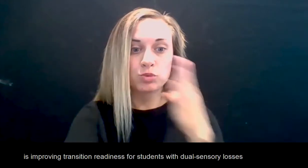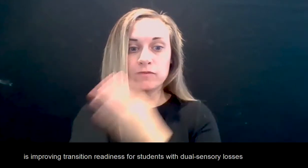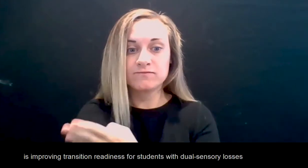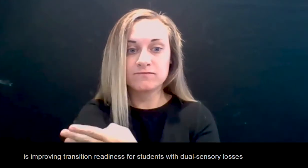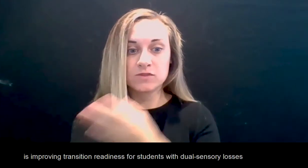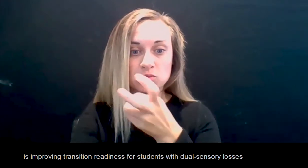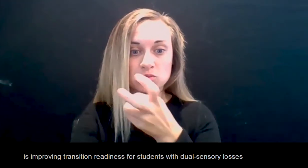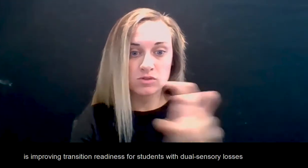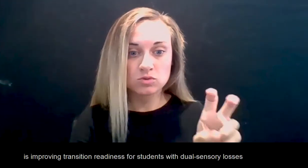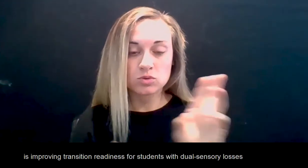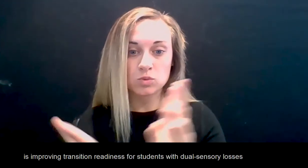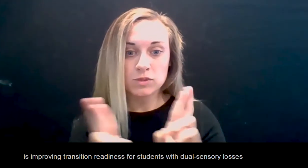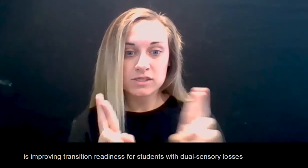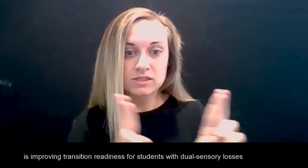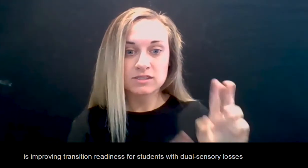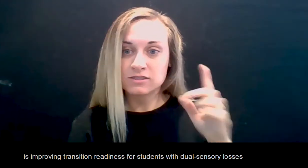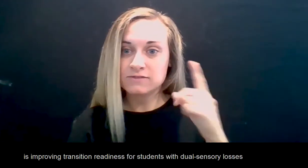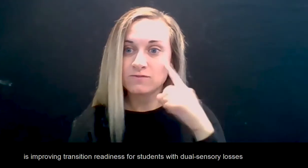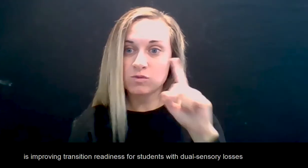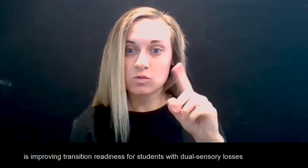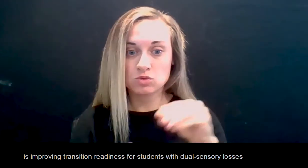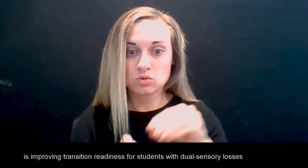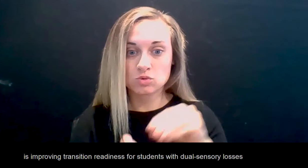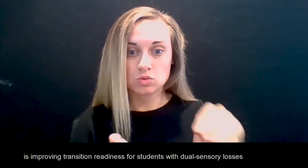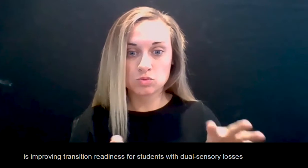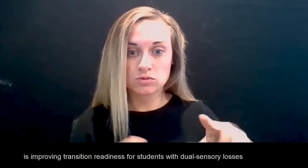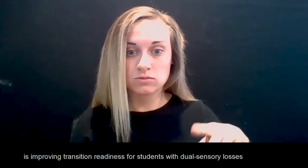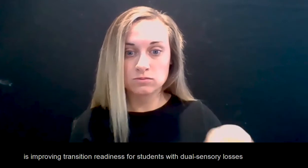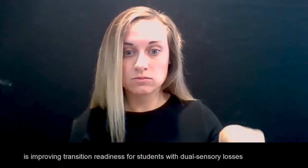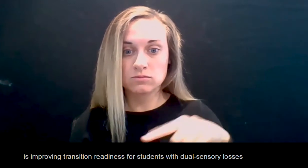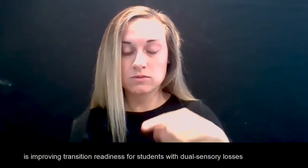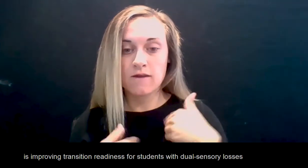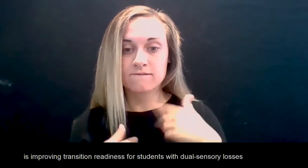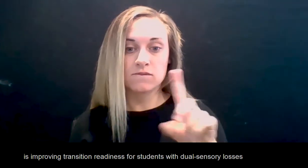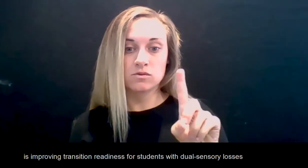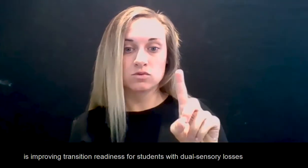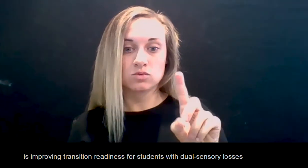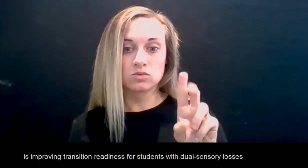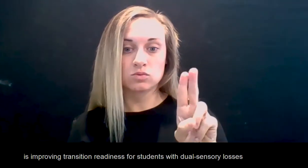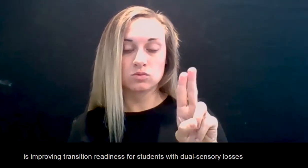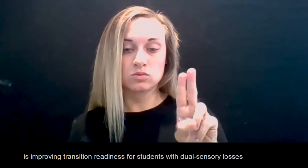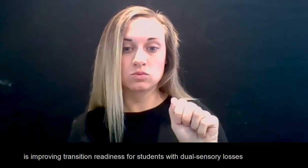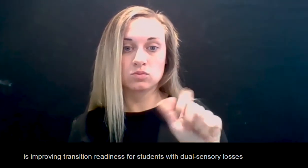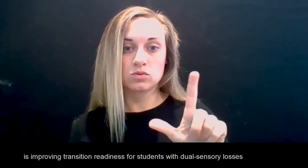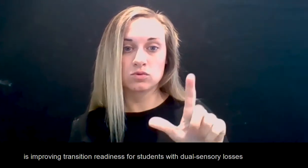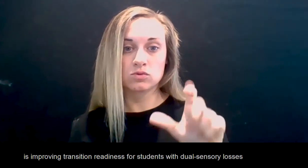transition readiness for students with dual sensory